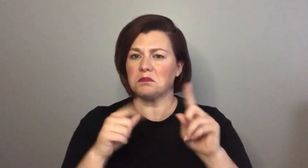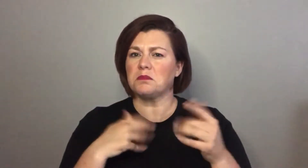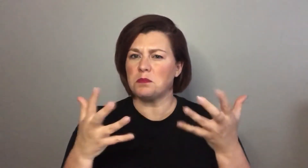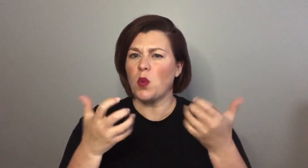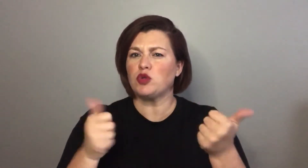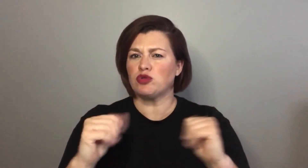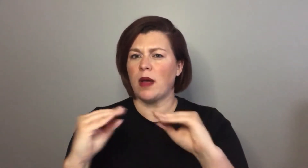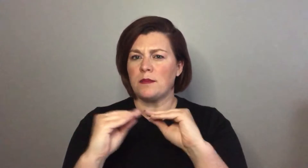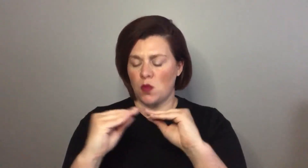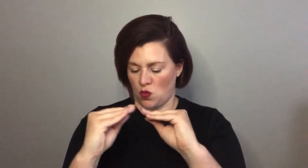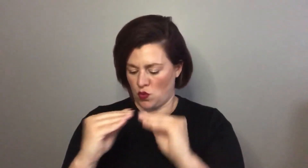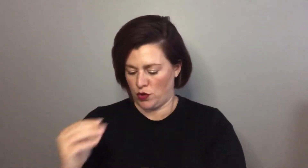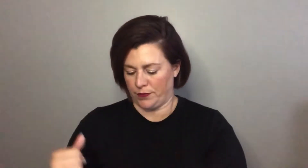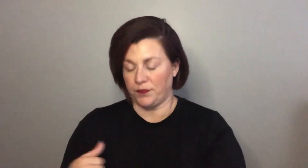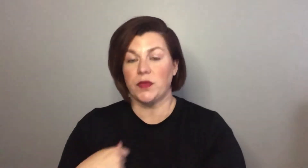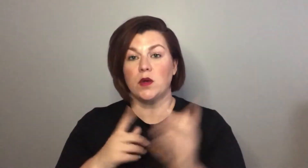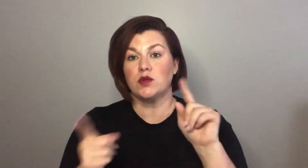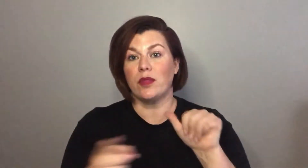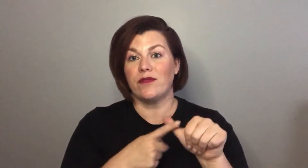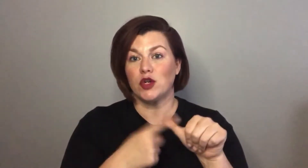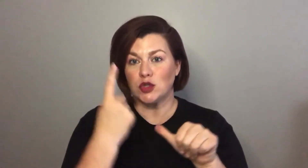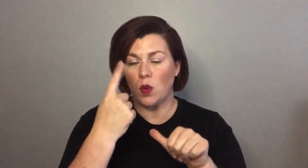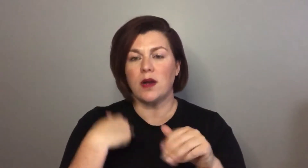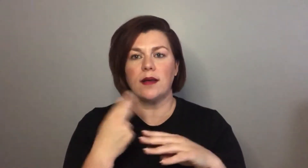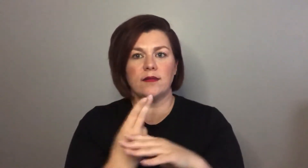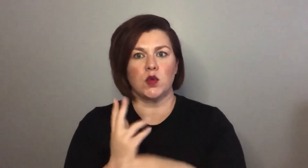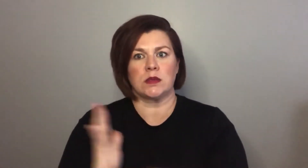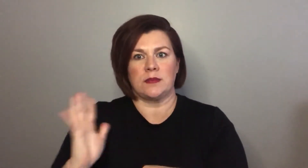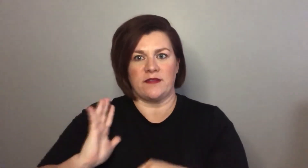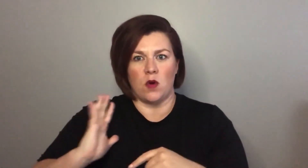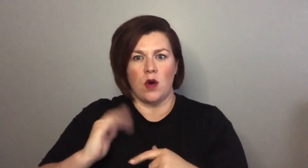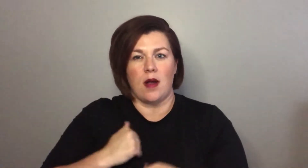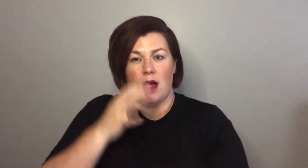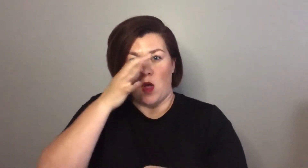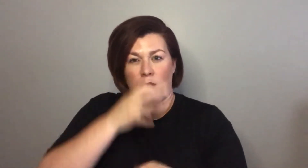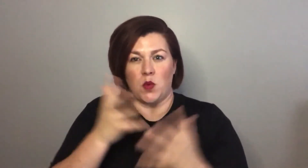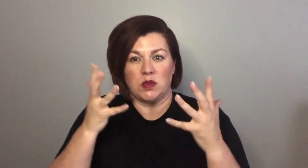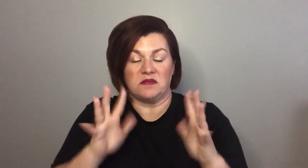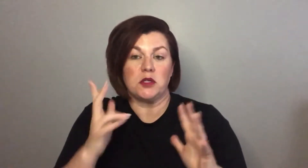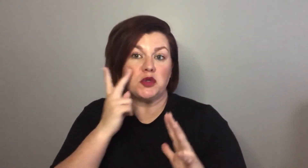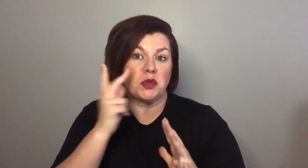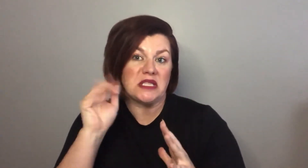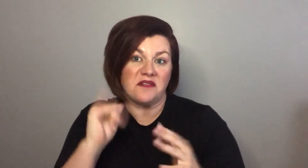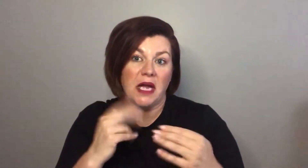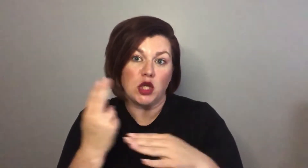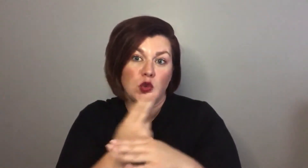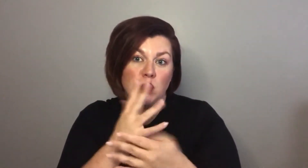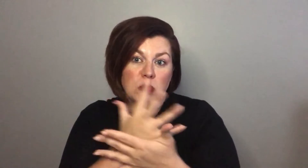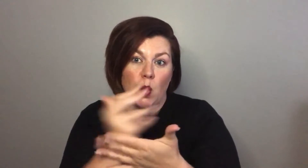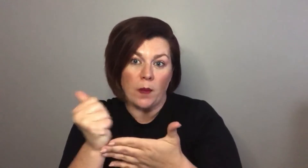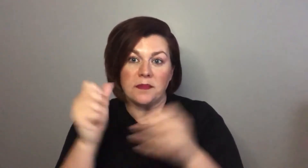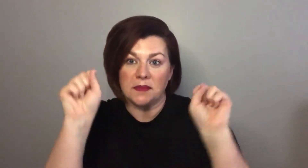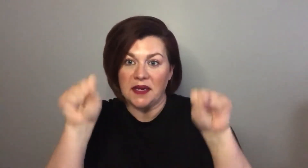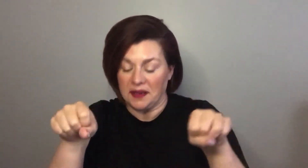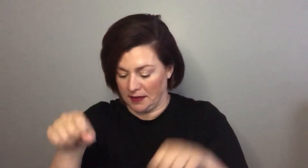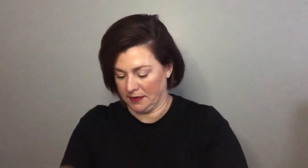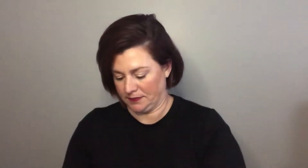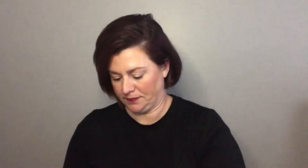powder but I do want to try to use that more so the first one the first one I used a ton